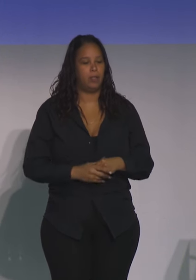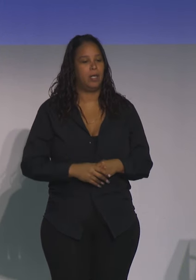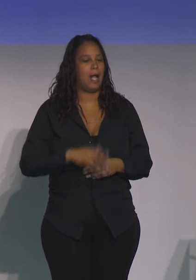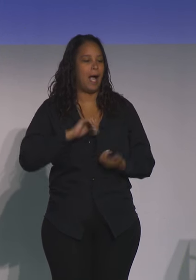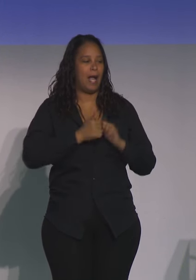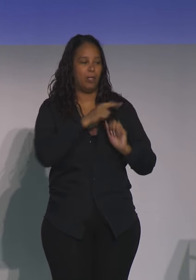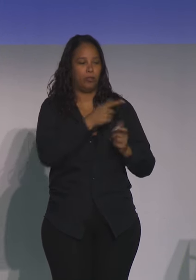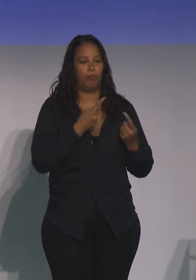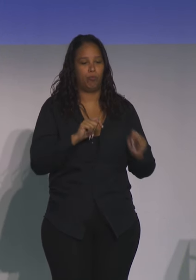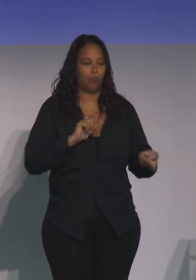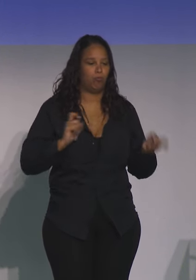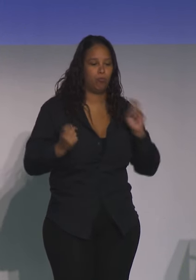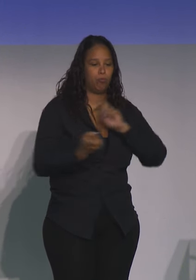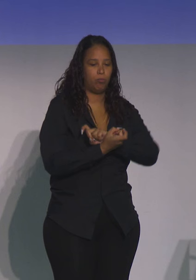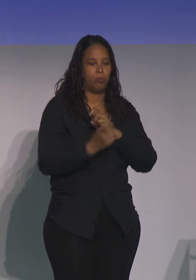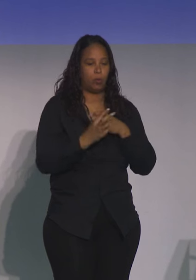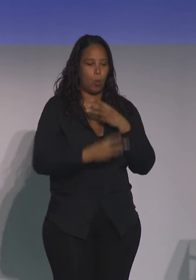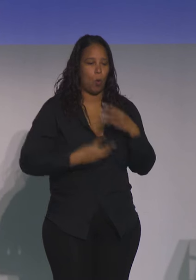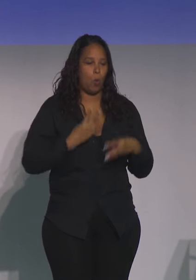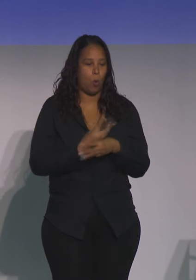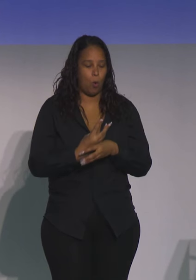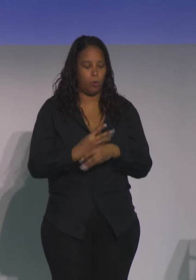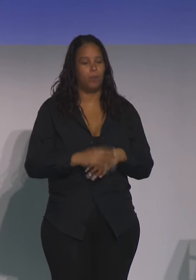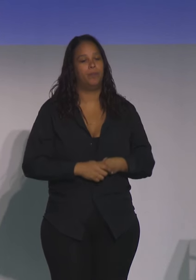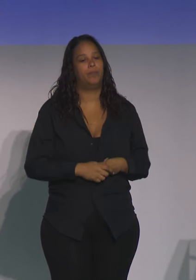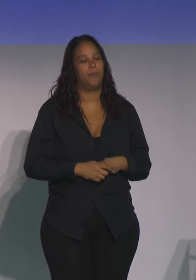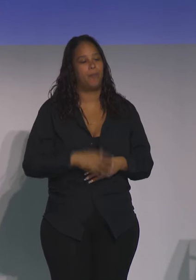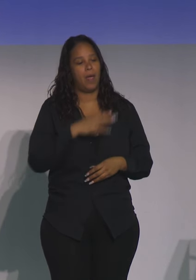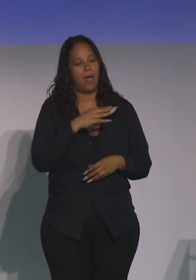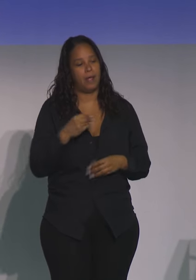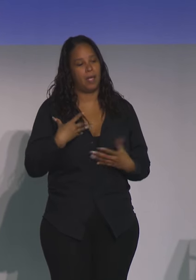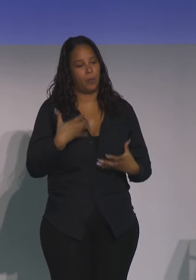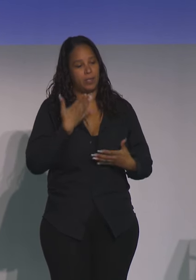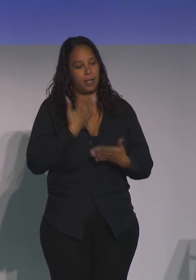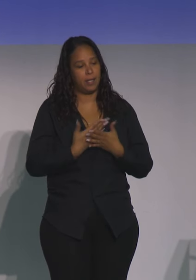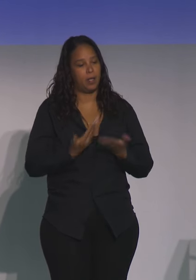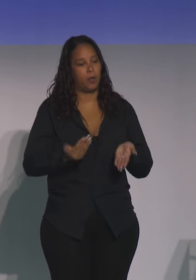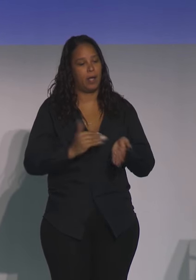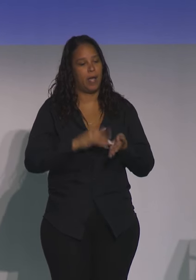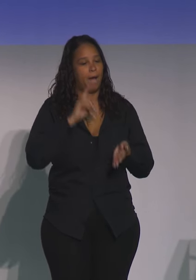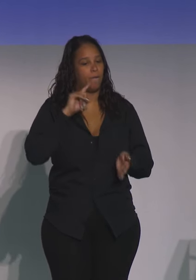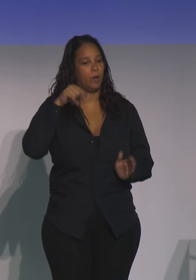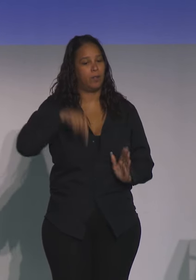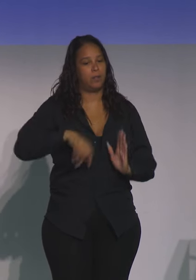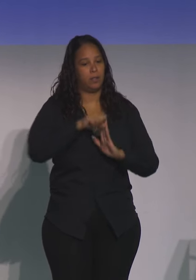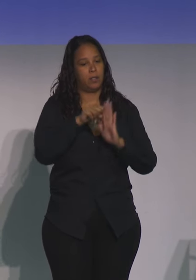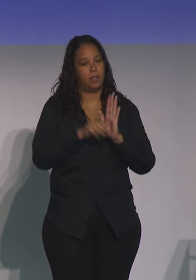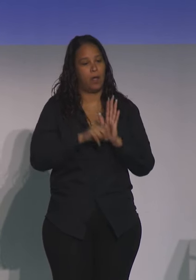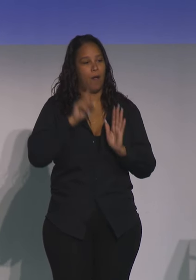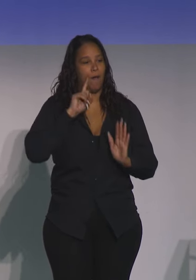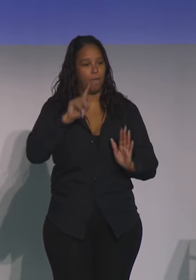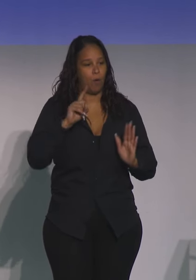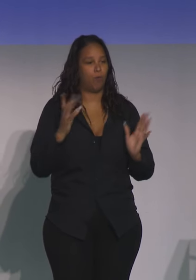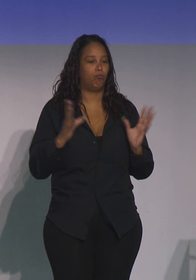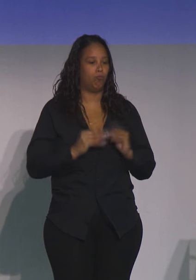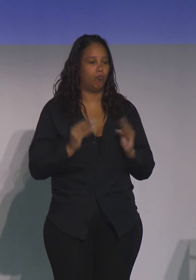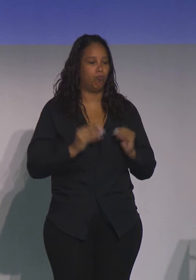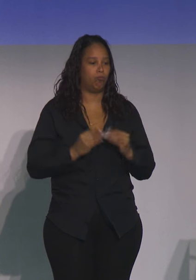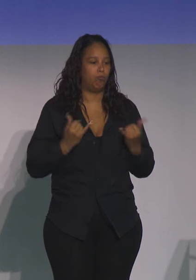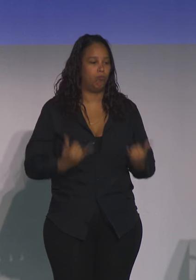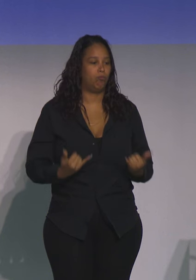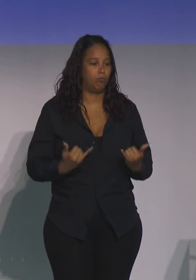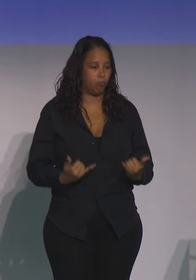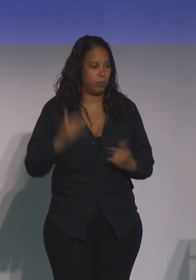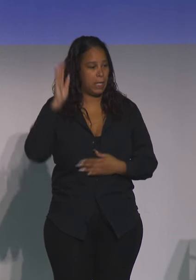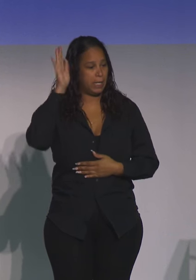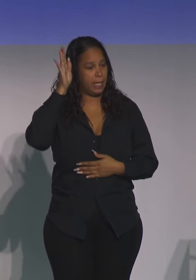world one patient at a time. And I just want to say thank you again to Downstate for hosting this lectureship. Maybe